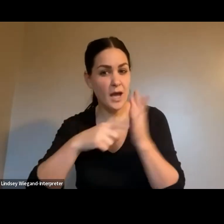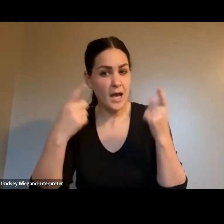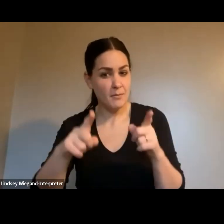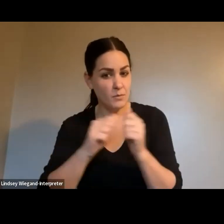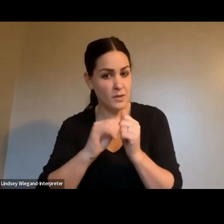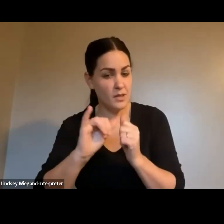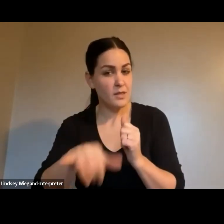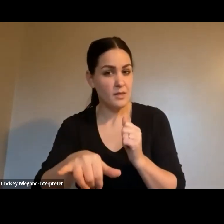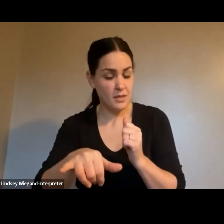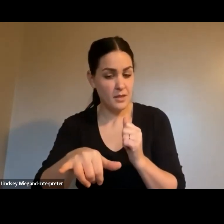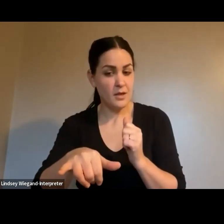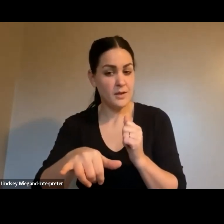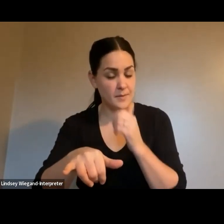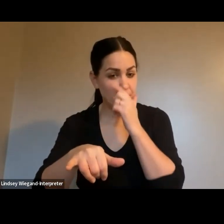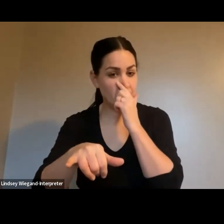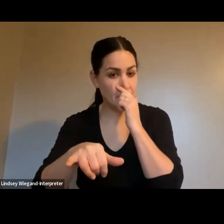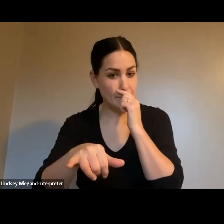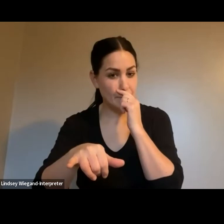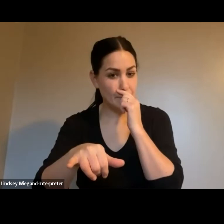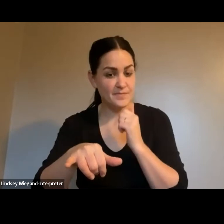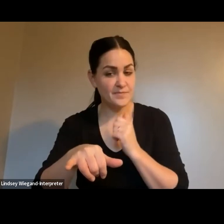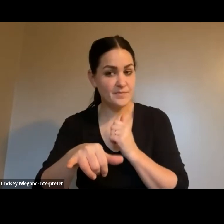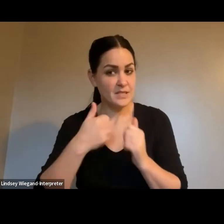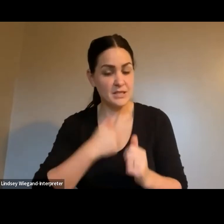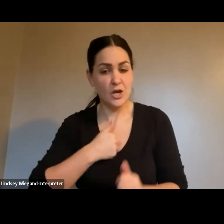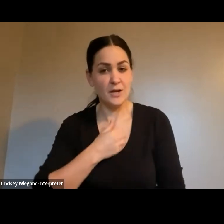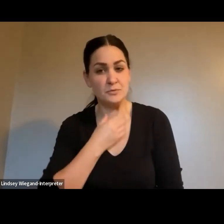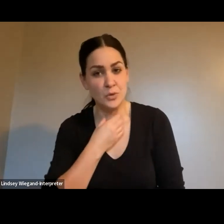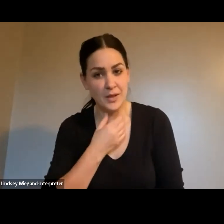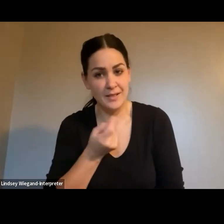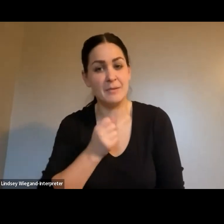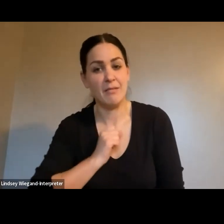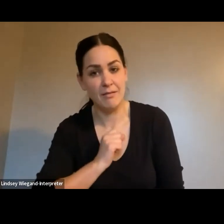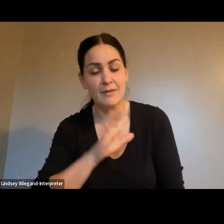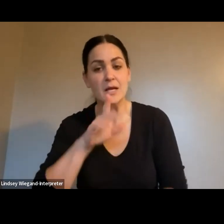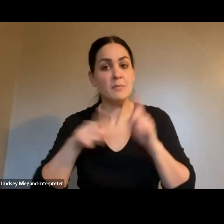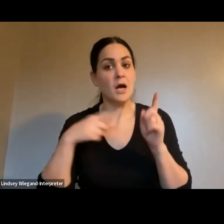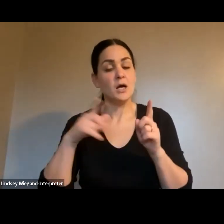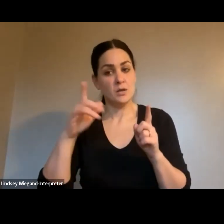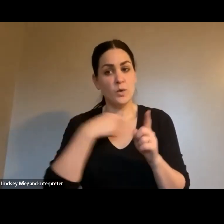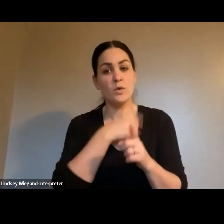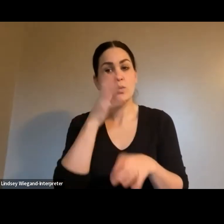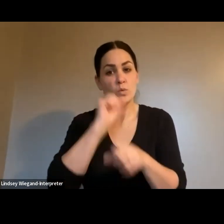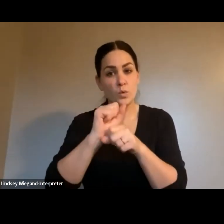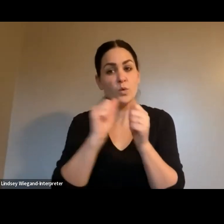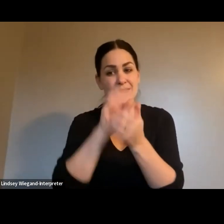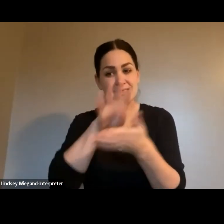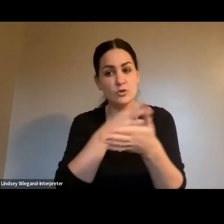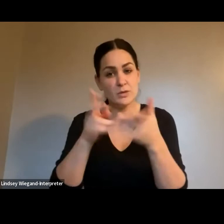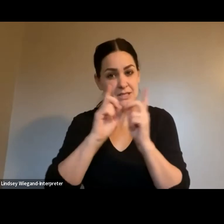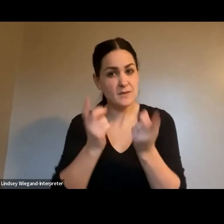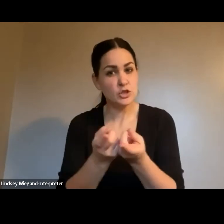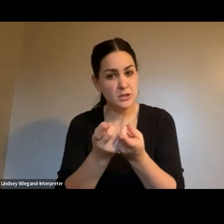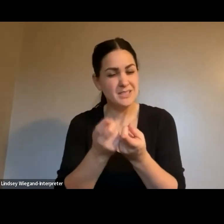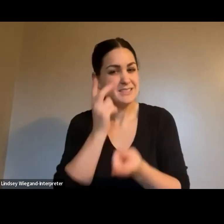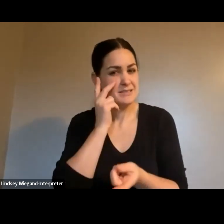excuse me, I was off there because I was choking a little bit, but we will work with the scheduling division to see what happened and make sure that